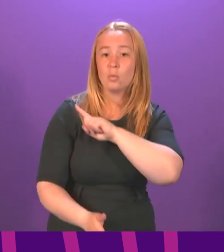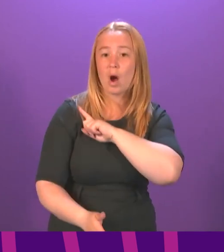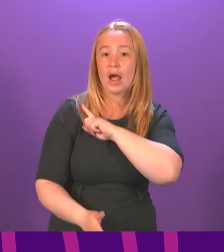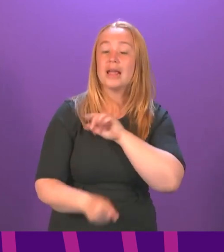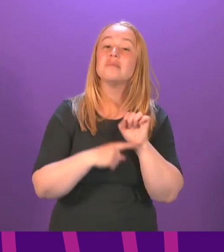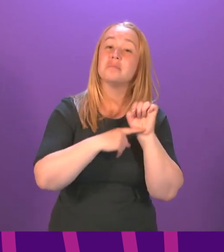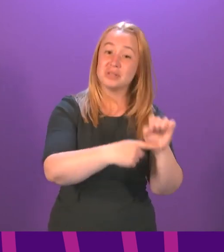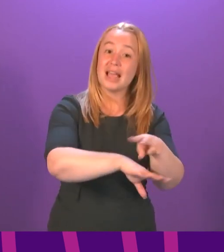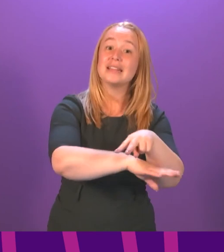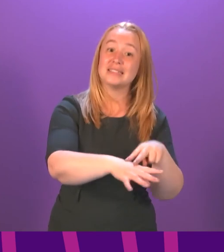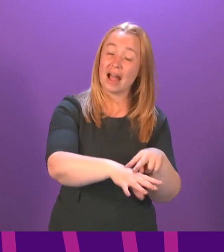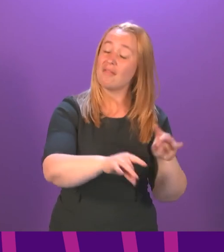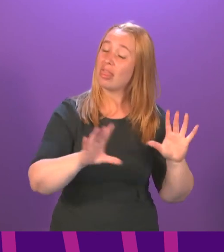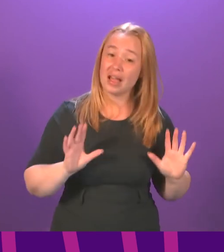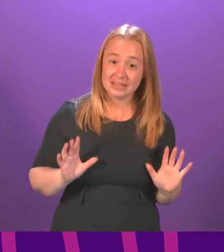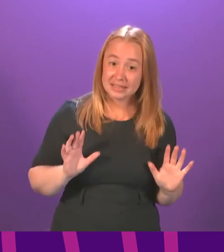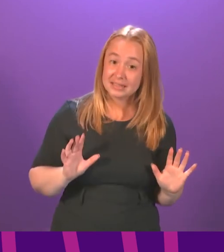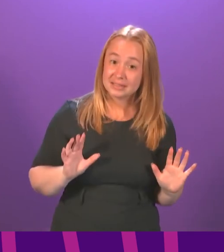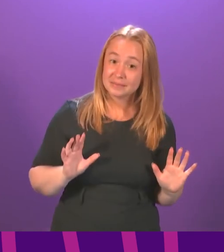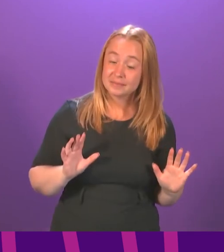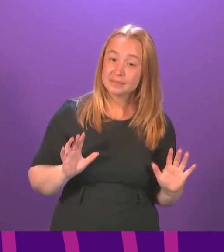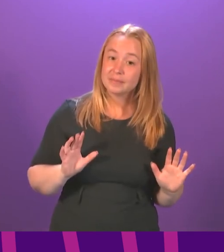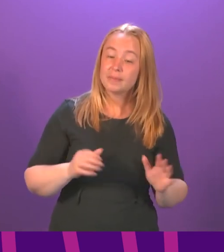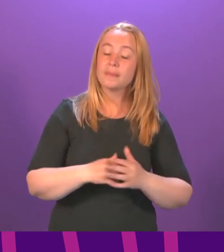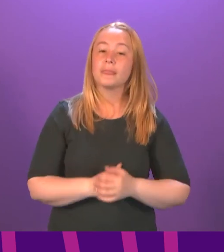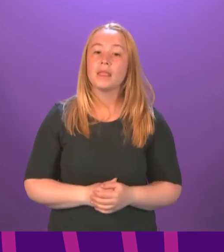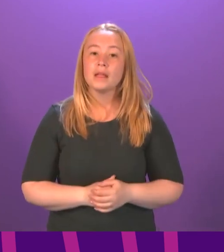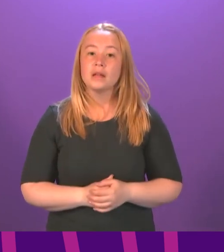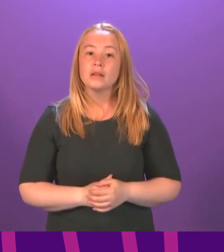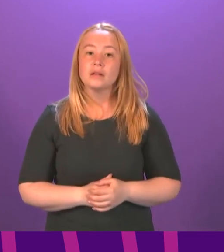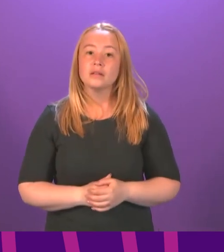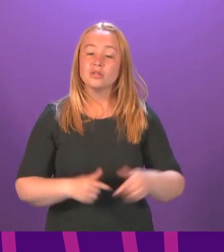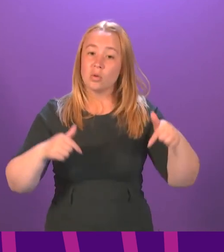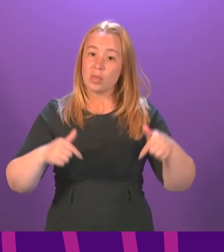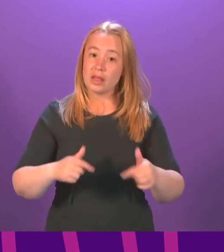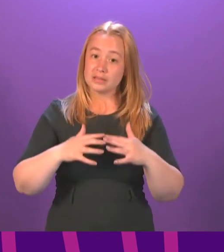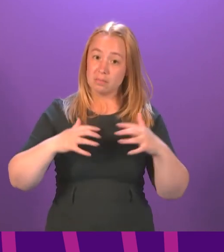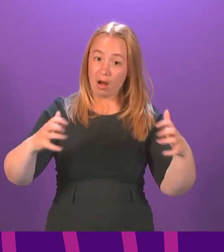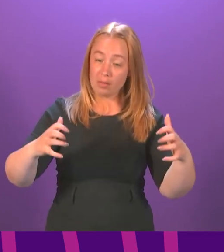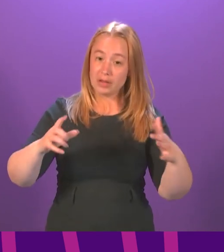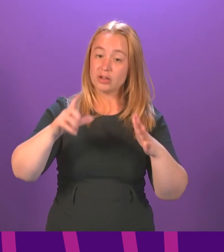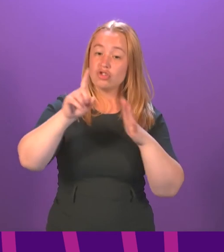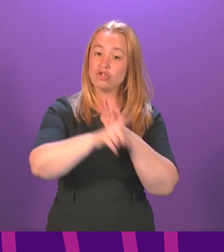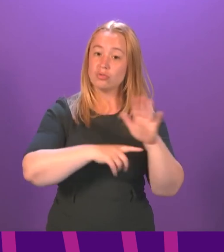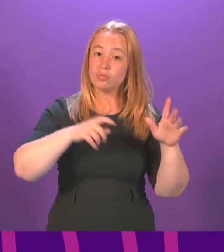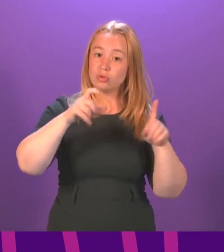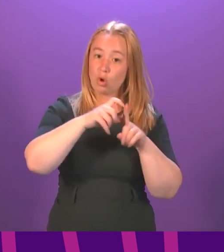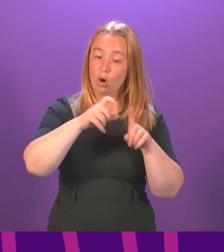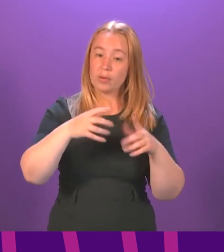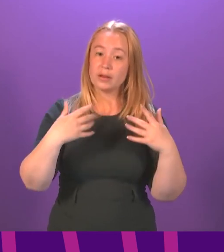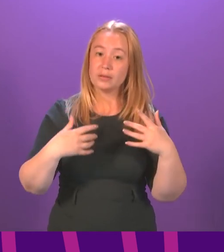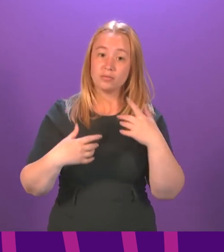their staff and nothing more. Made anywhere beyond the proceedings of this Parliament, Mr Dornan's remarks might have